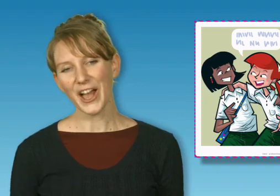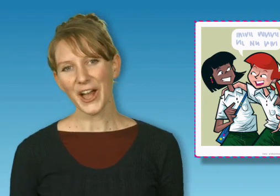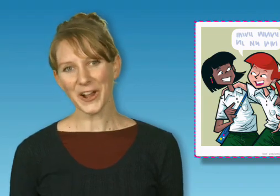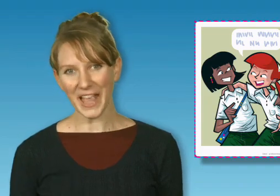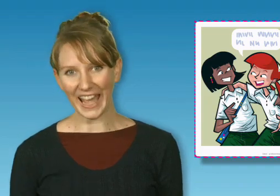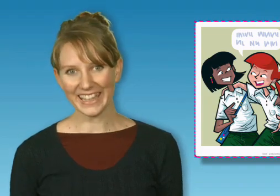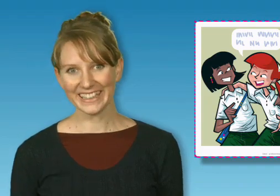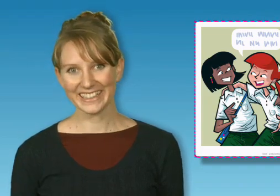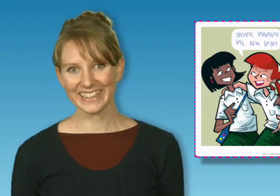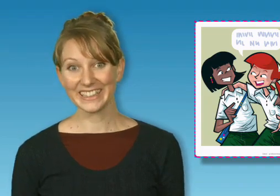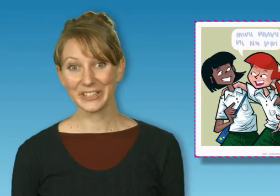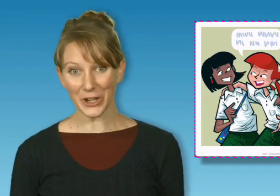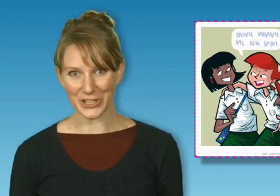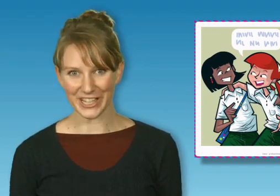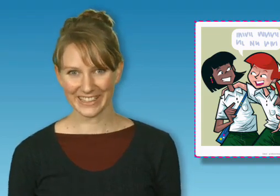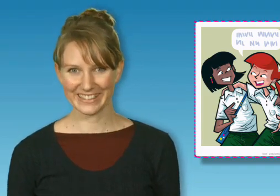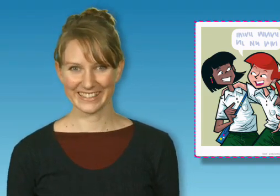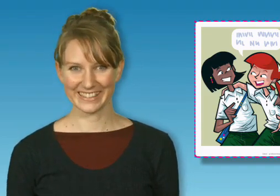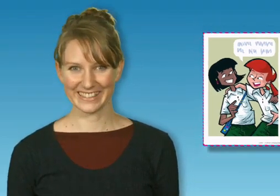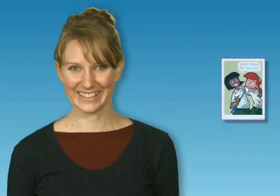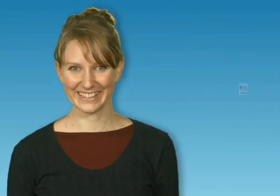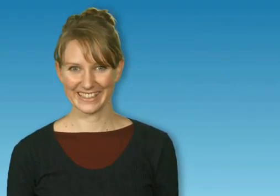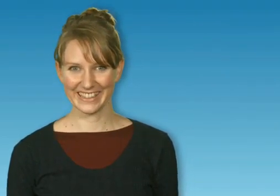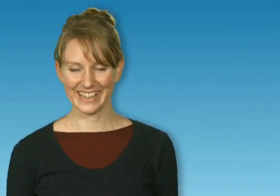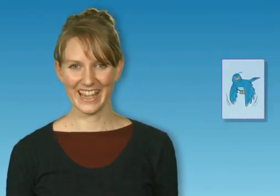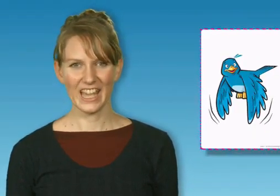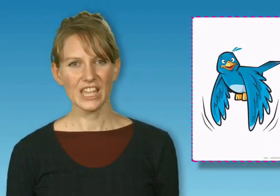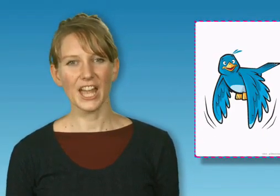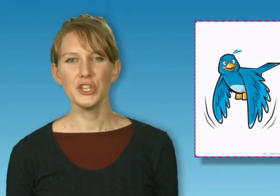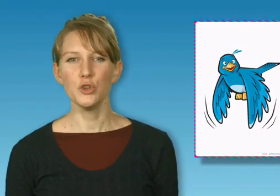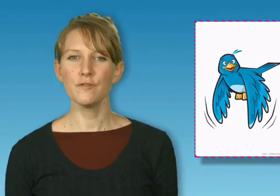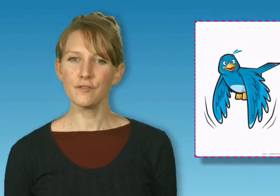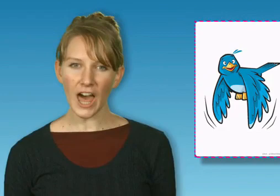okay good can you fly